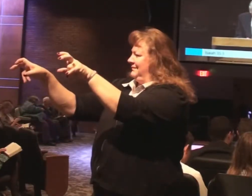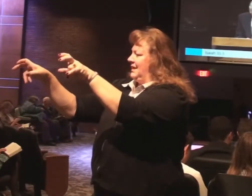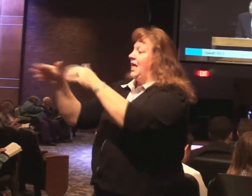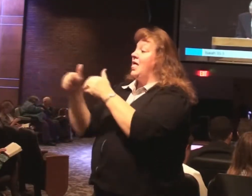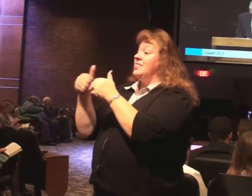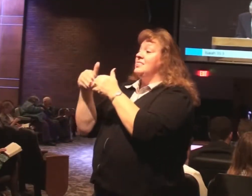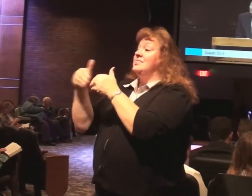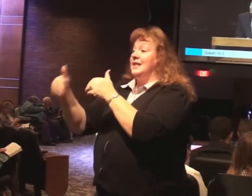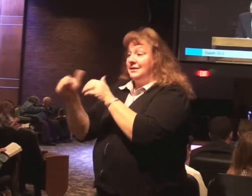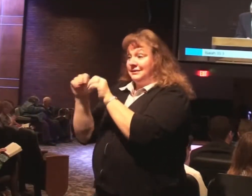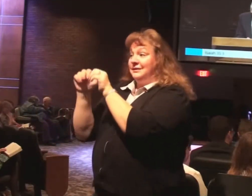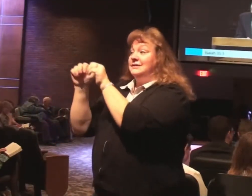on.